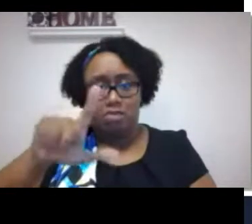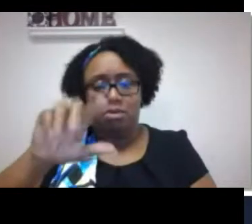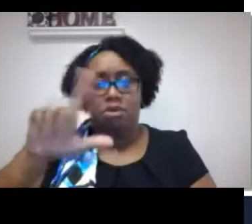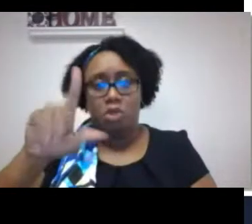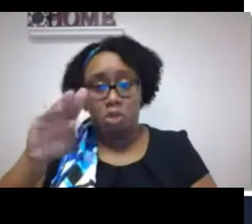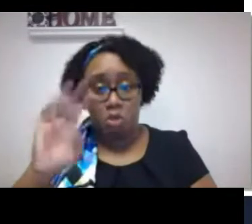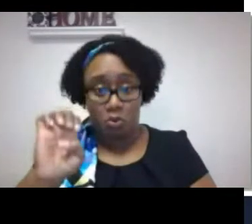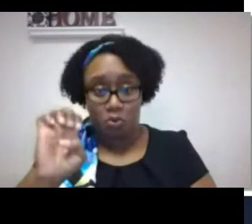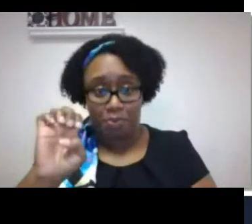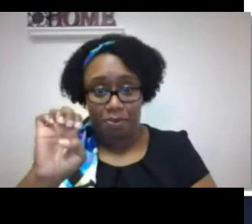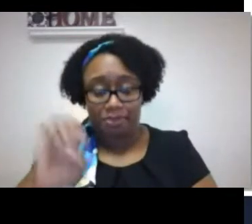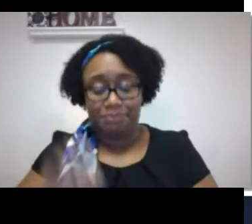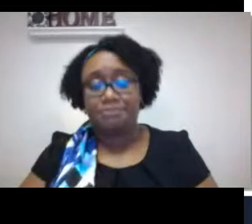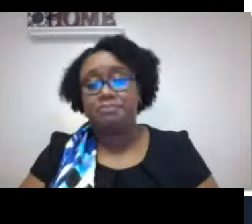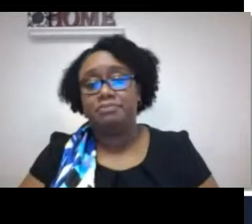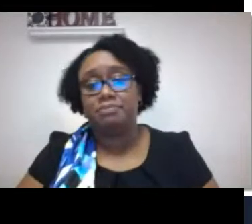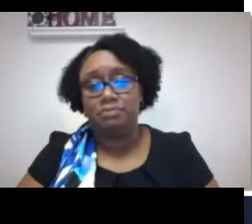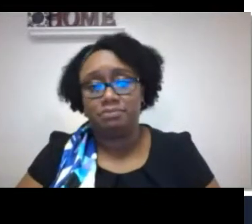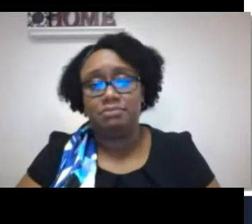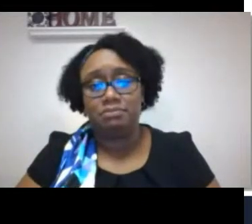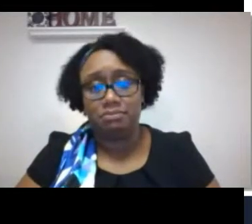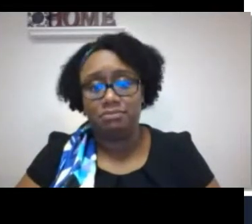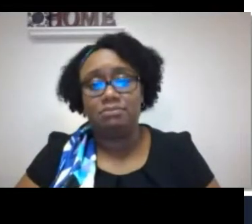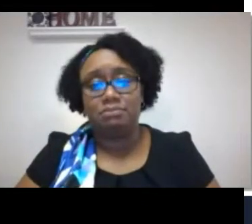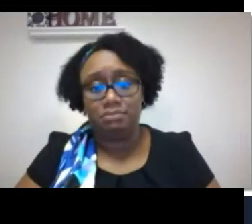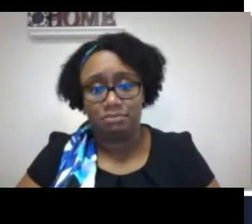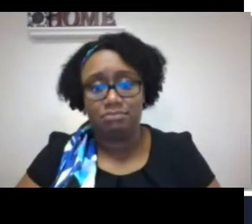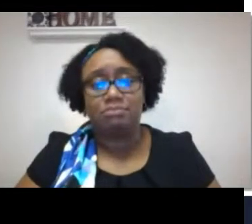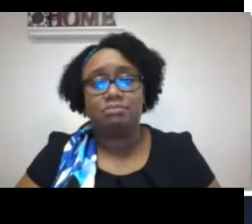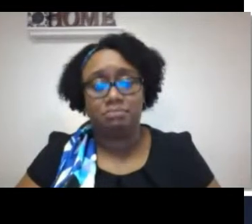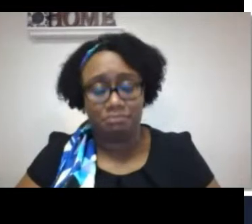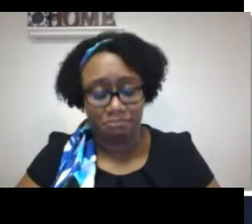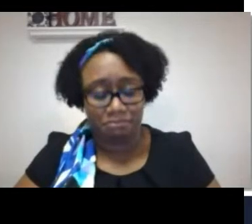in the mind, in the temporal lobe.